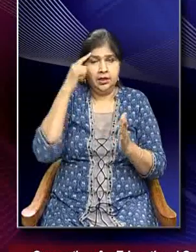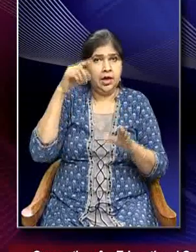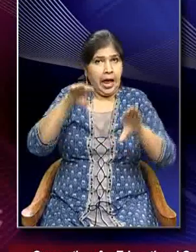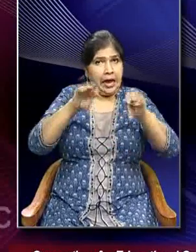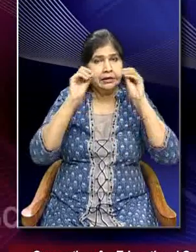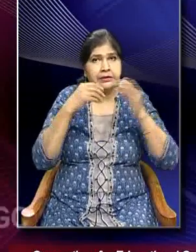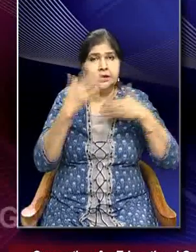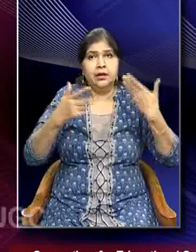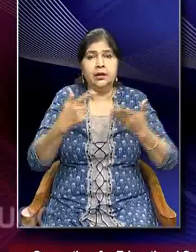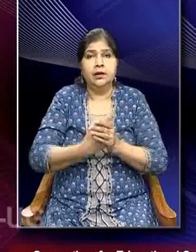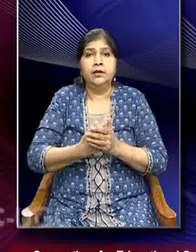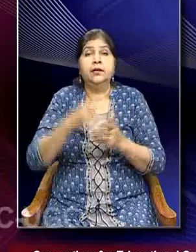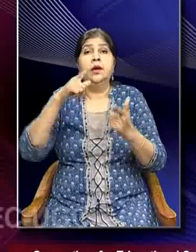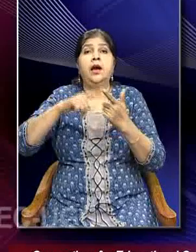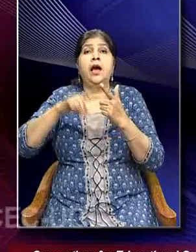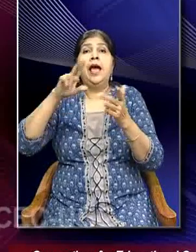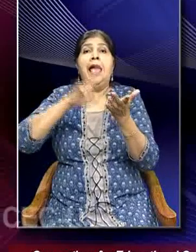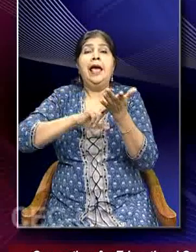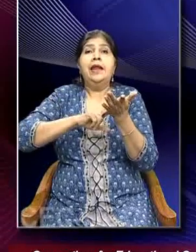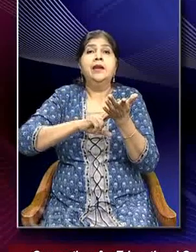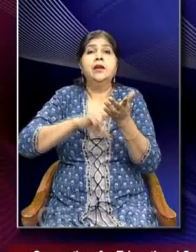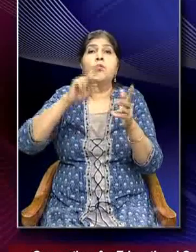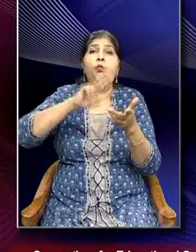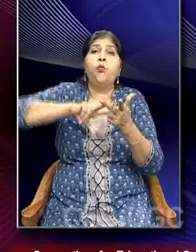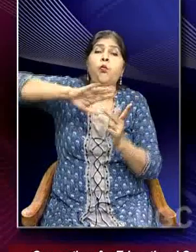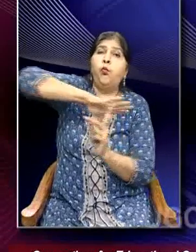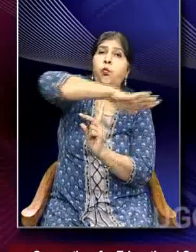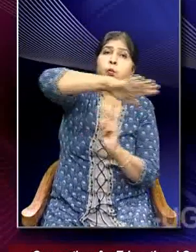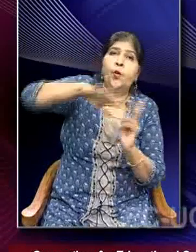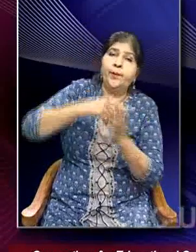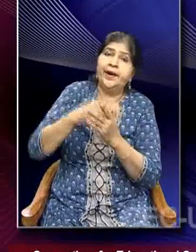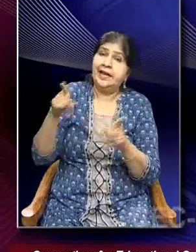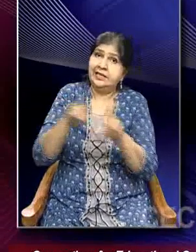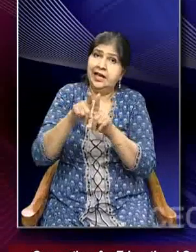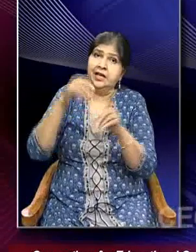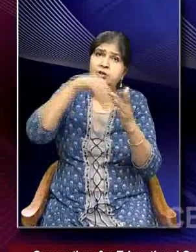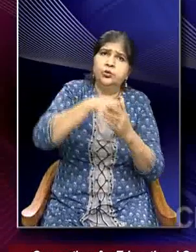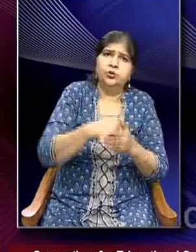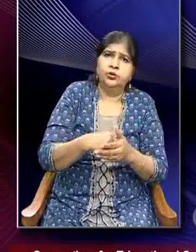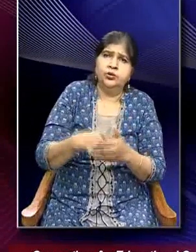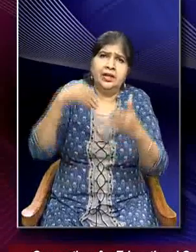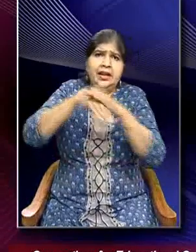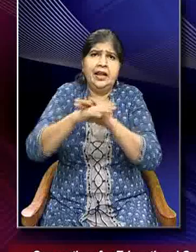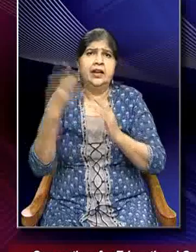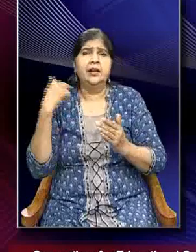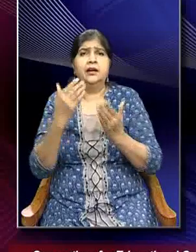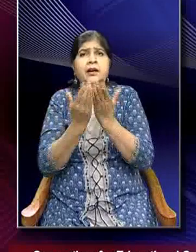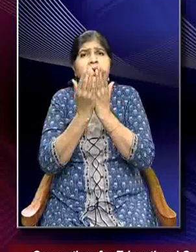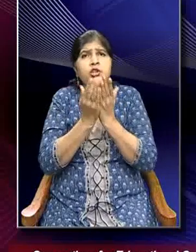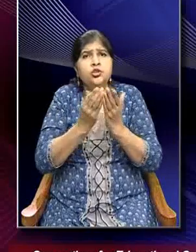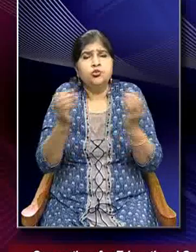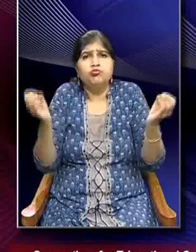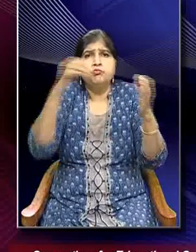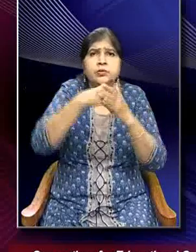that environment as an issue entered late into the study of discipline of